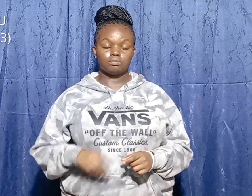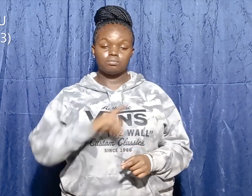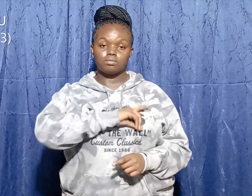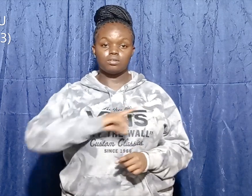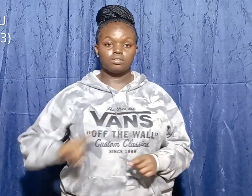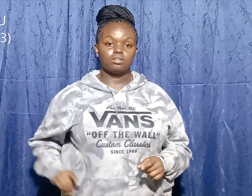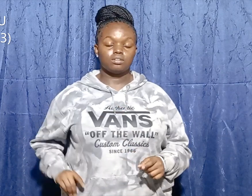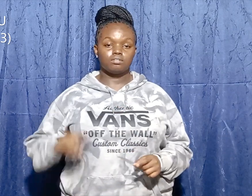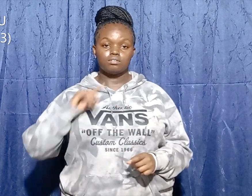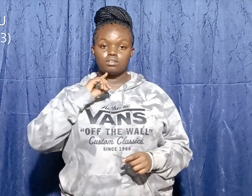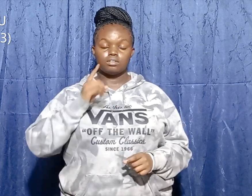the sheep.